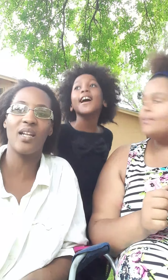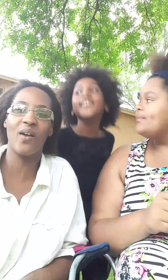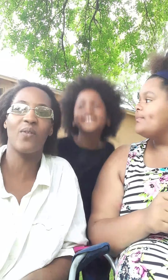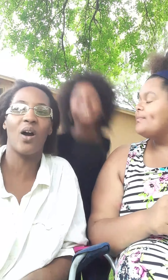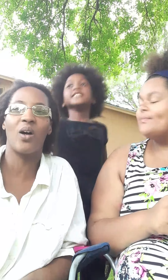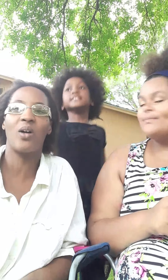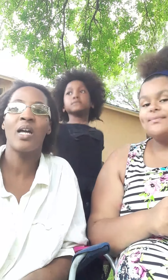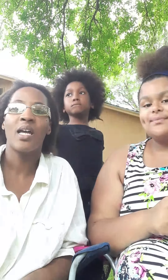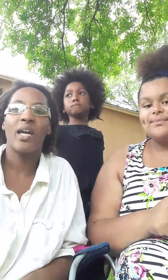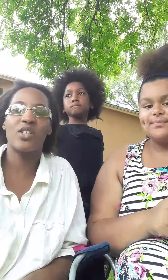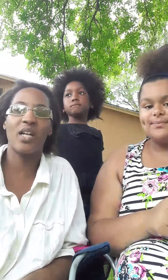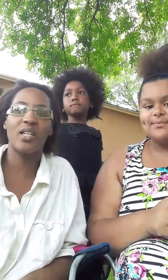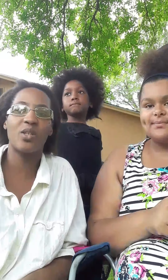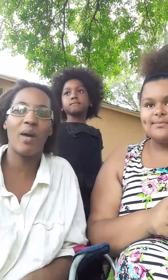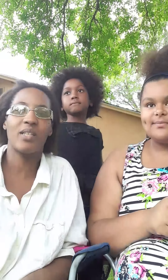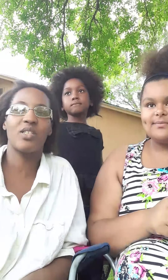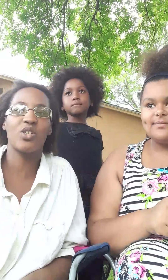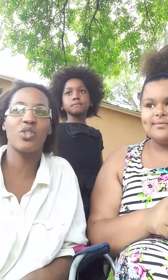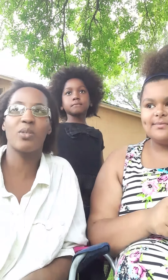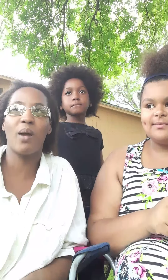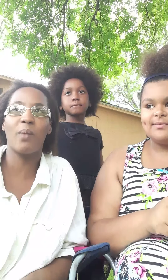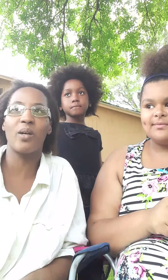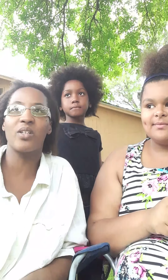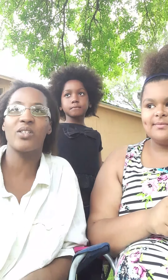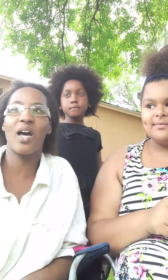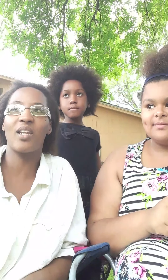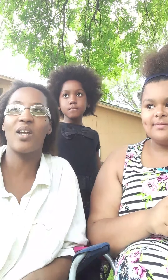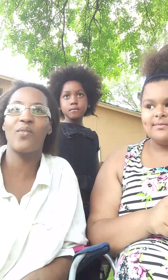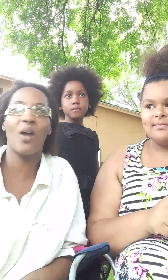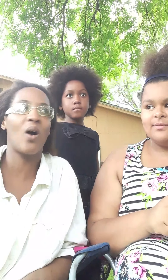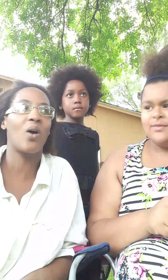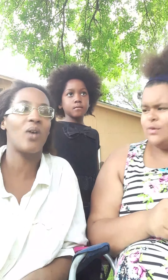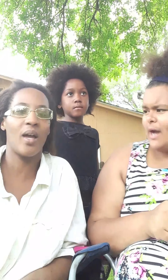y'all and shout out to my sisters and my brothers i love y'all and